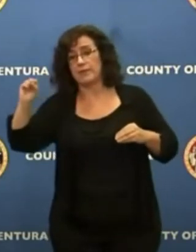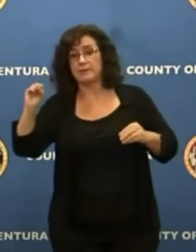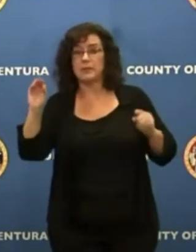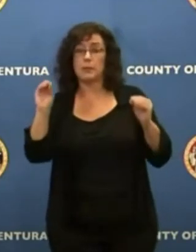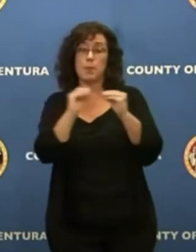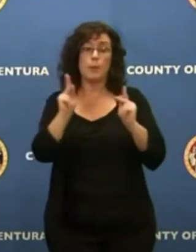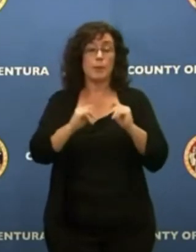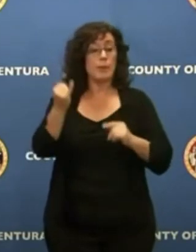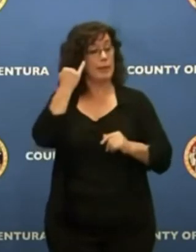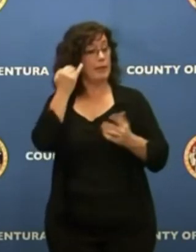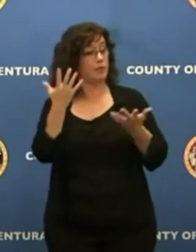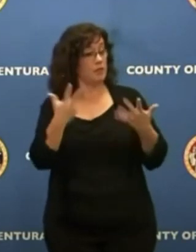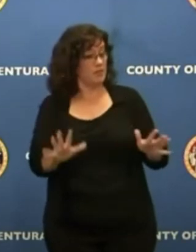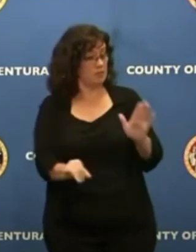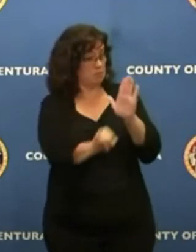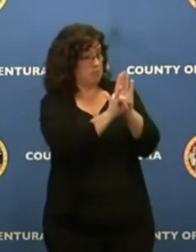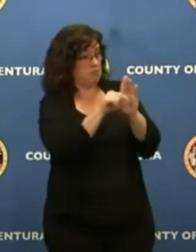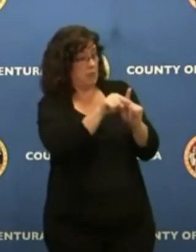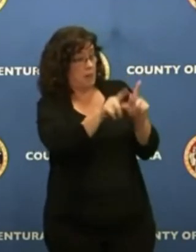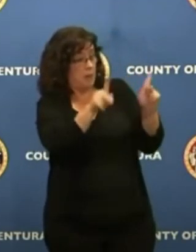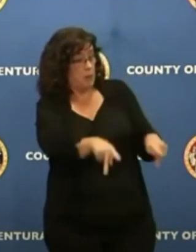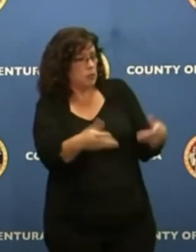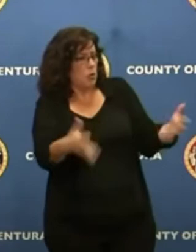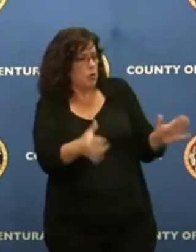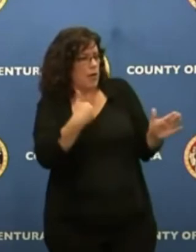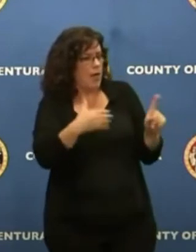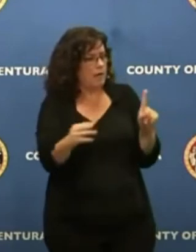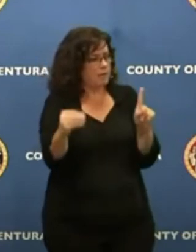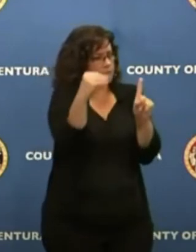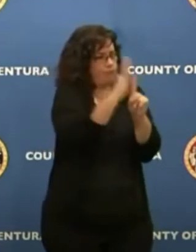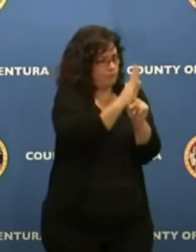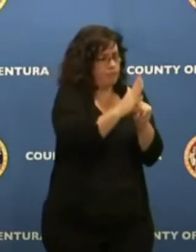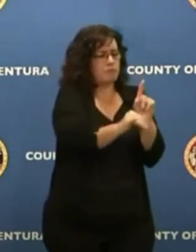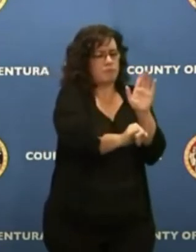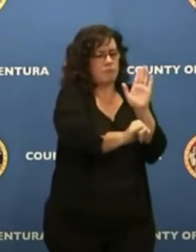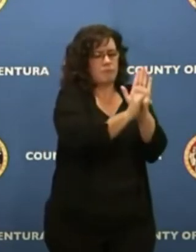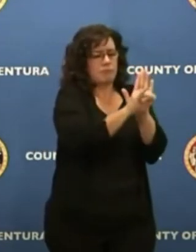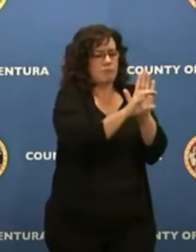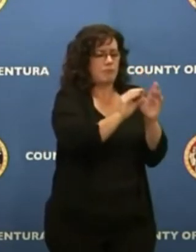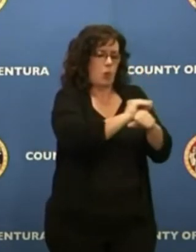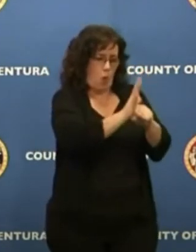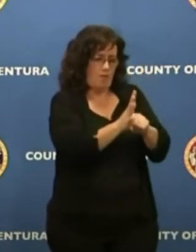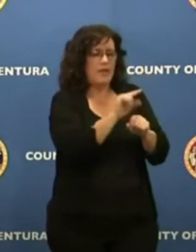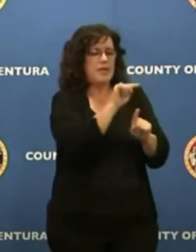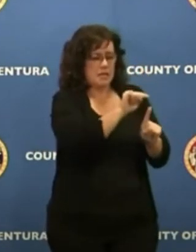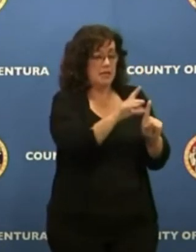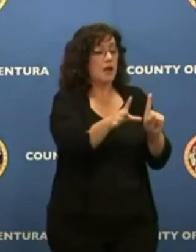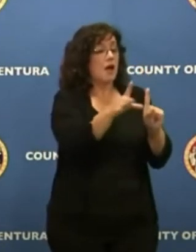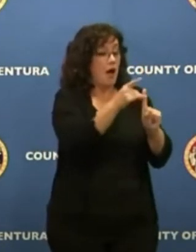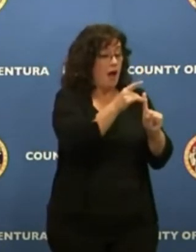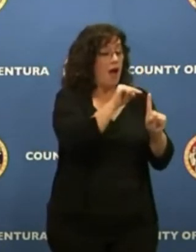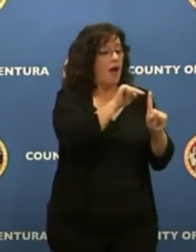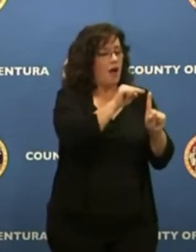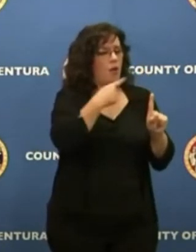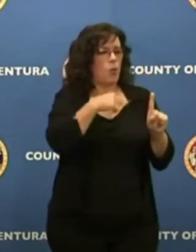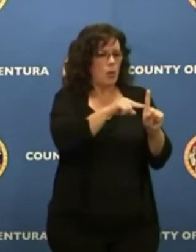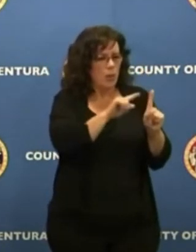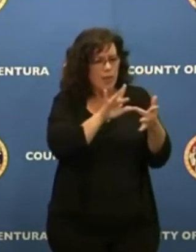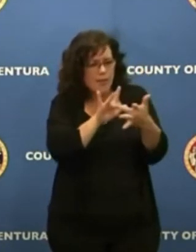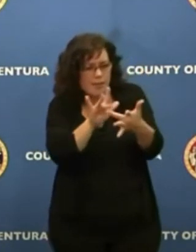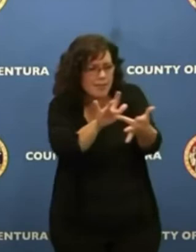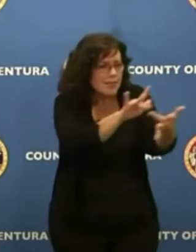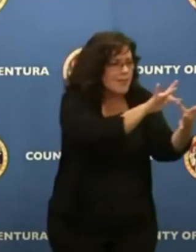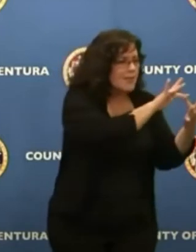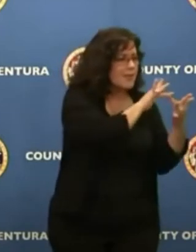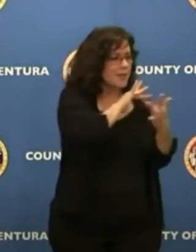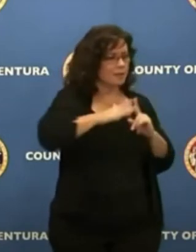COVID-19. And again, we'll isolate every one of them, and we will find every one of their contacts. And we will make